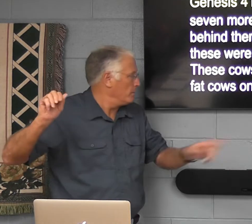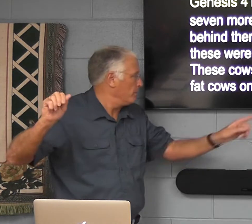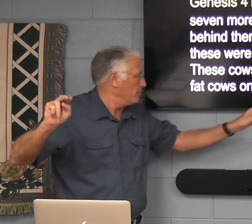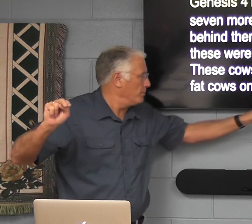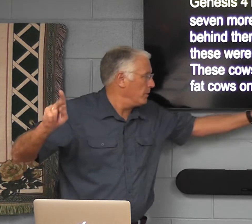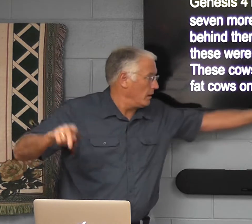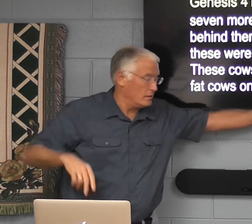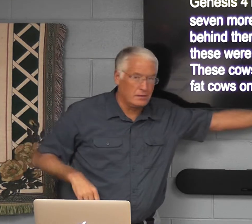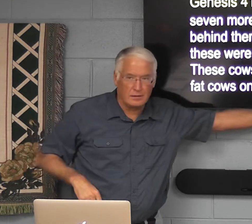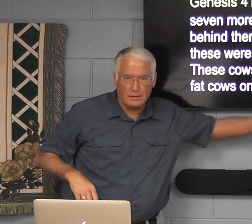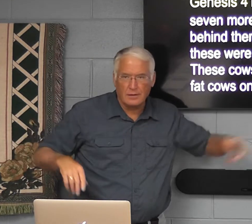on the riverbank.